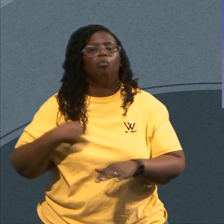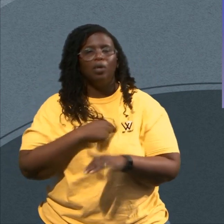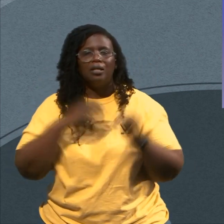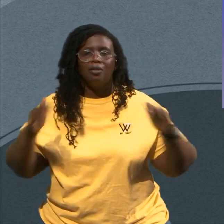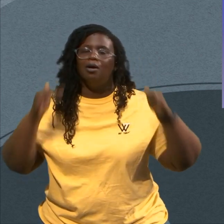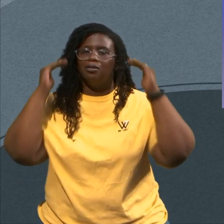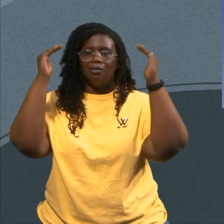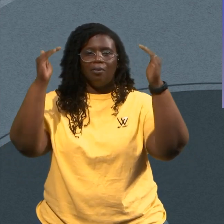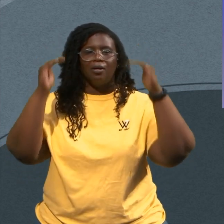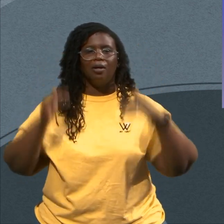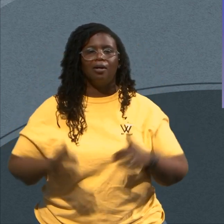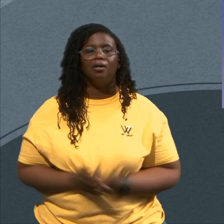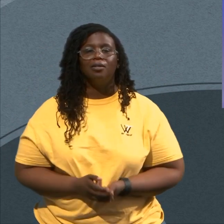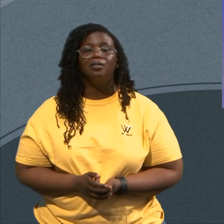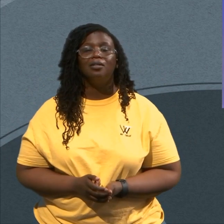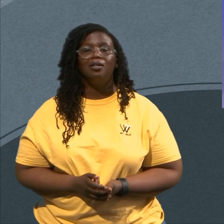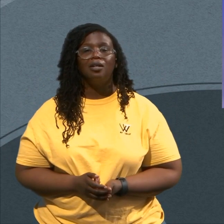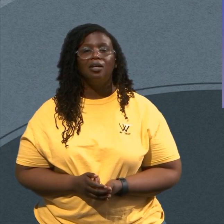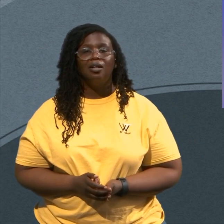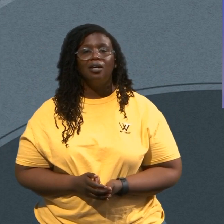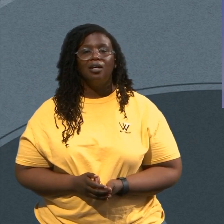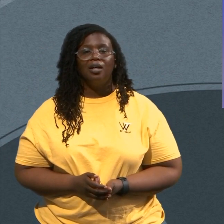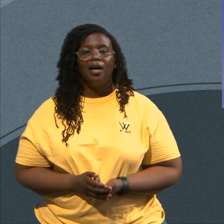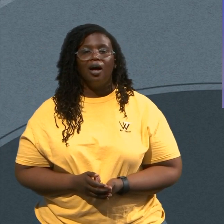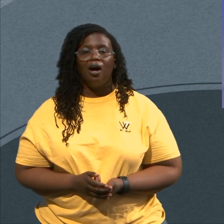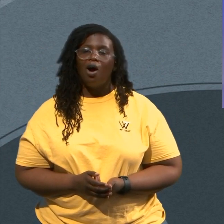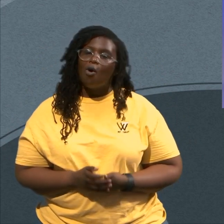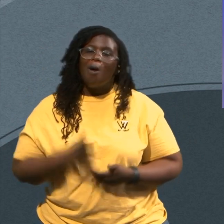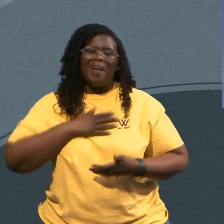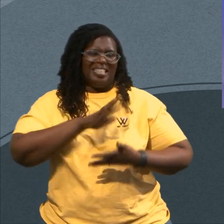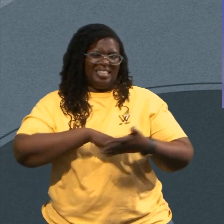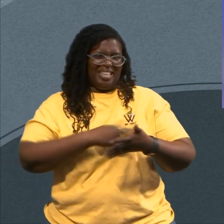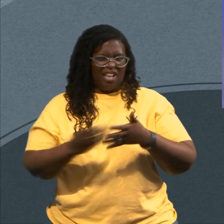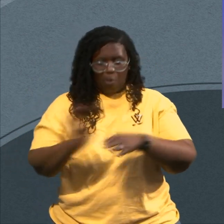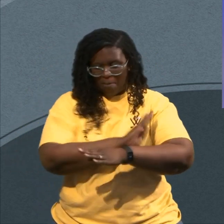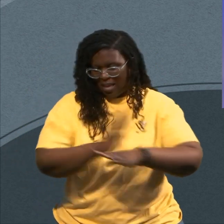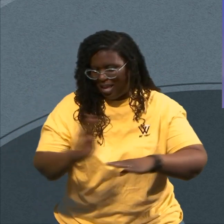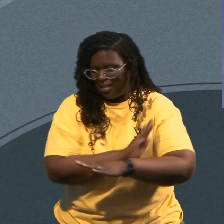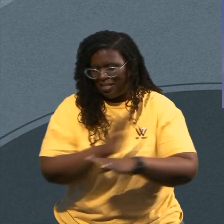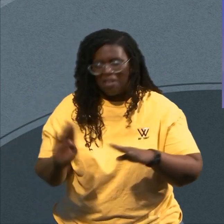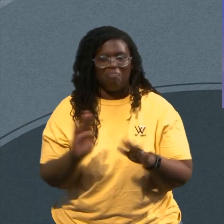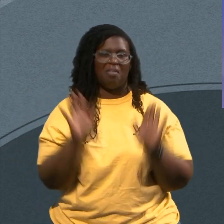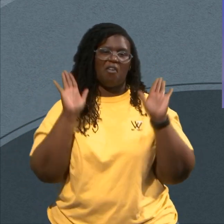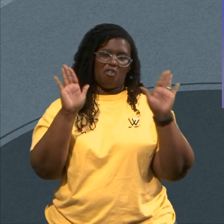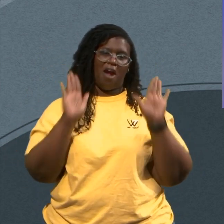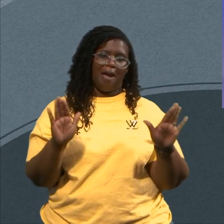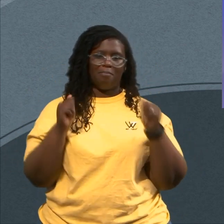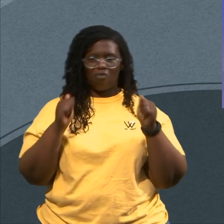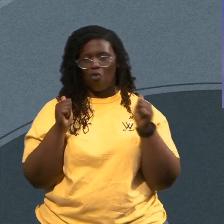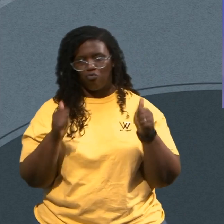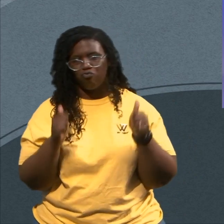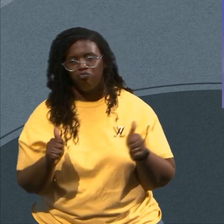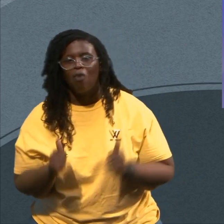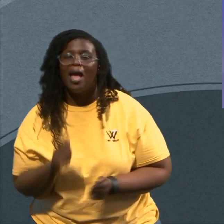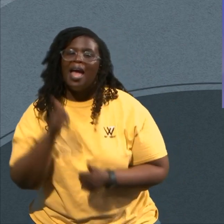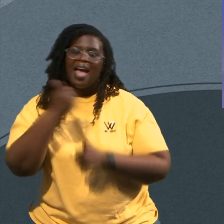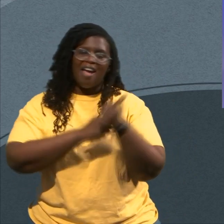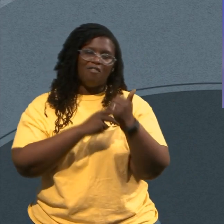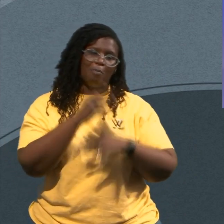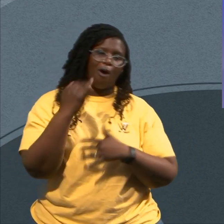I Have Made An Idol Out Of How Busy My Schedule Is So I Gotta Do Everything I Gotta Do Every Project I Gotta Hang Out With Everything